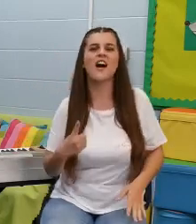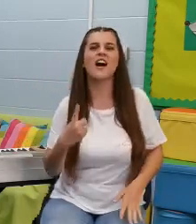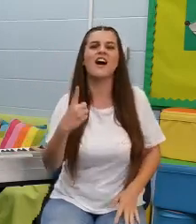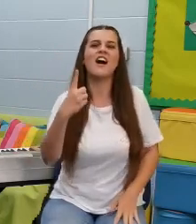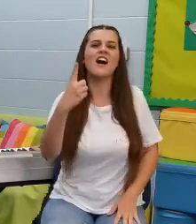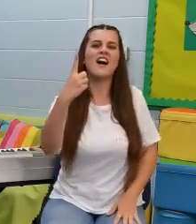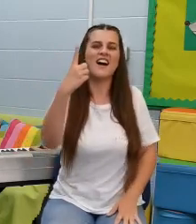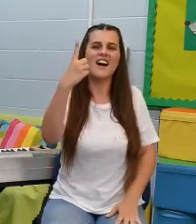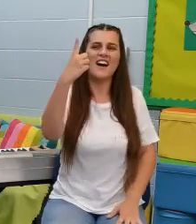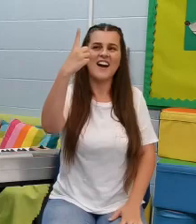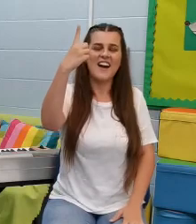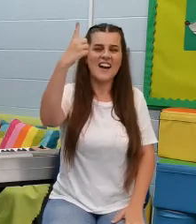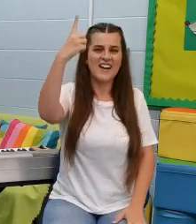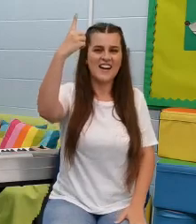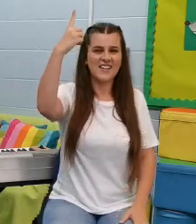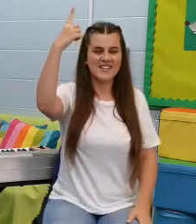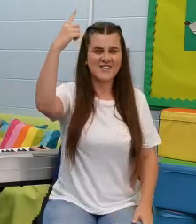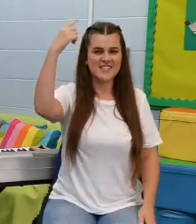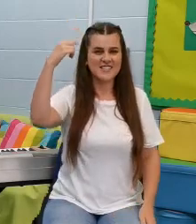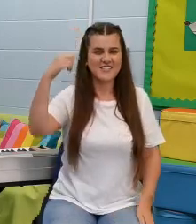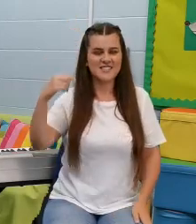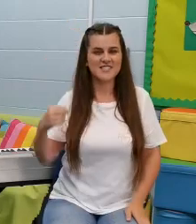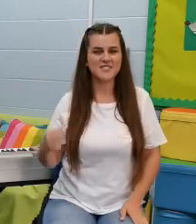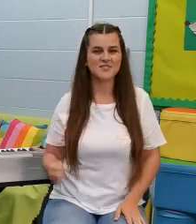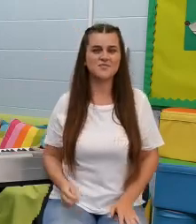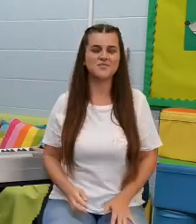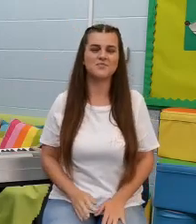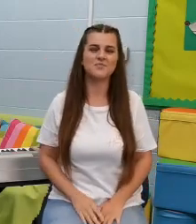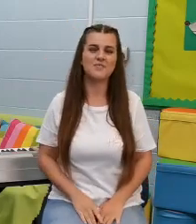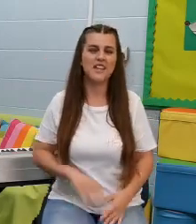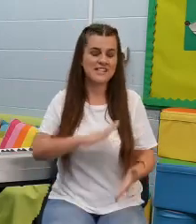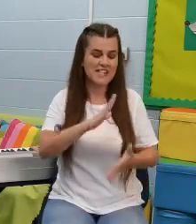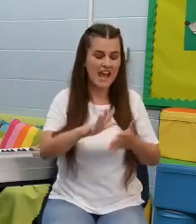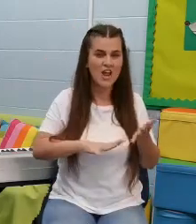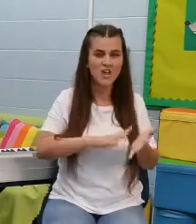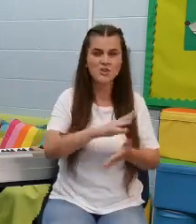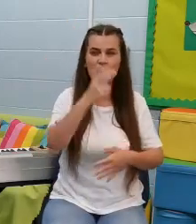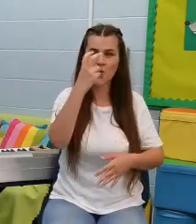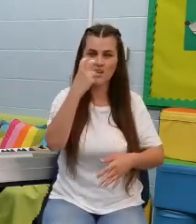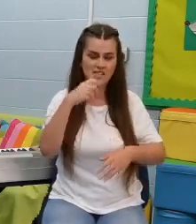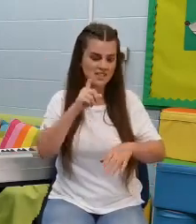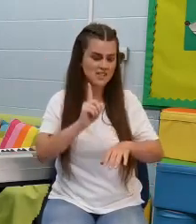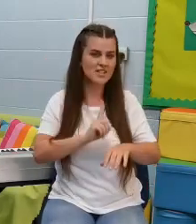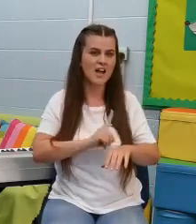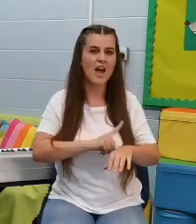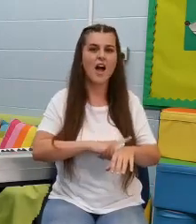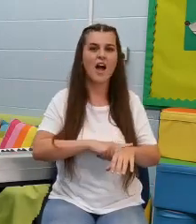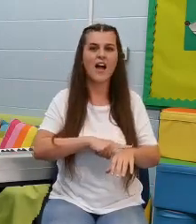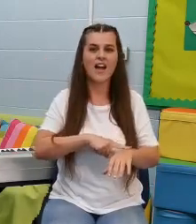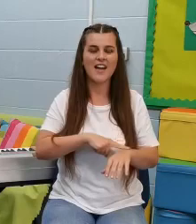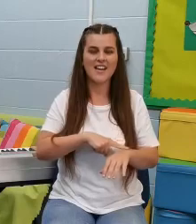rise Tell as old is time,